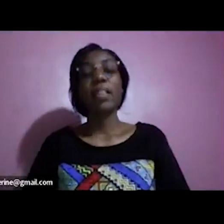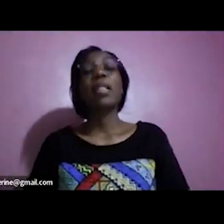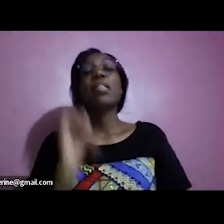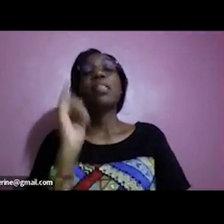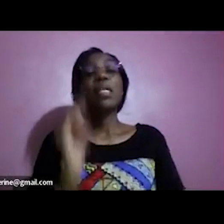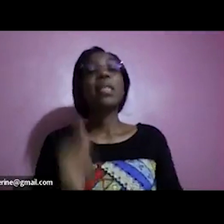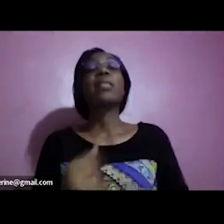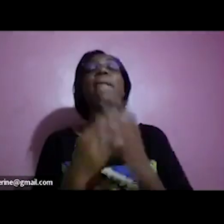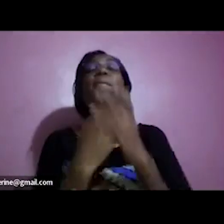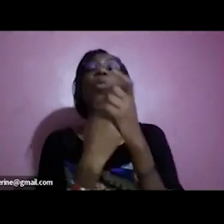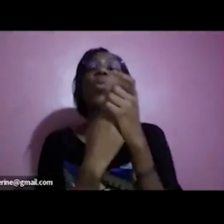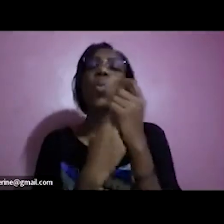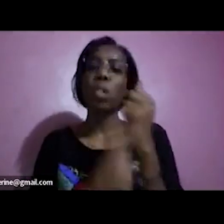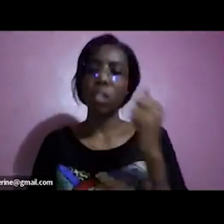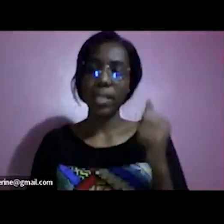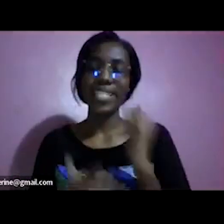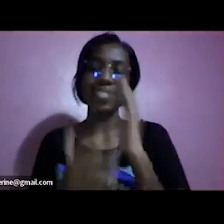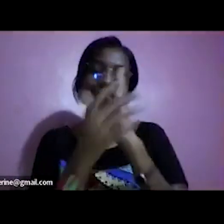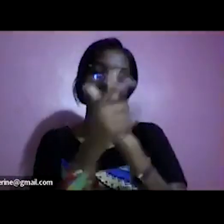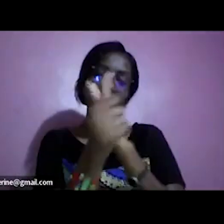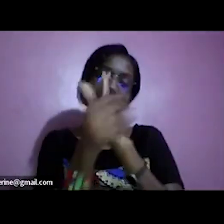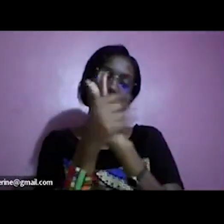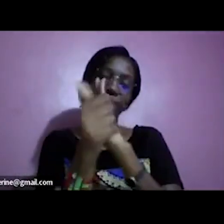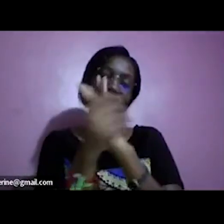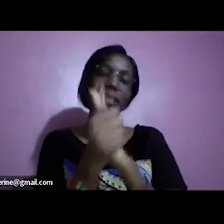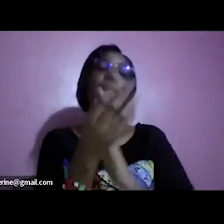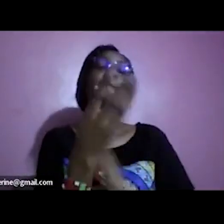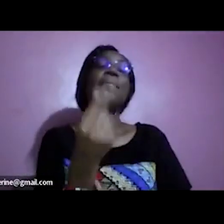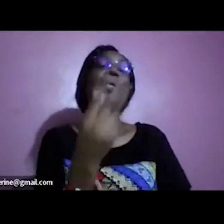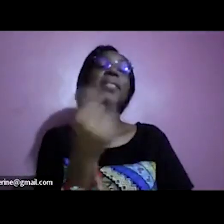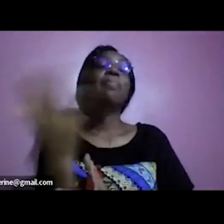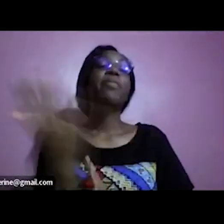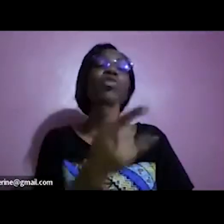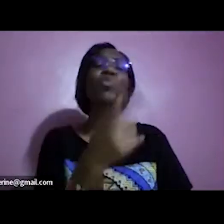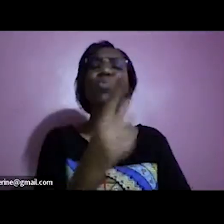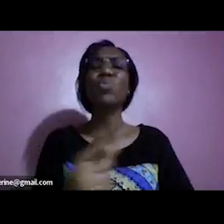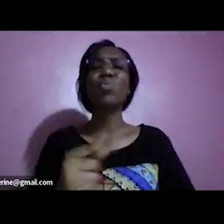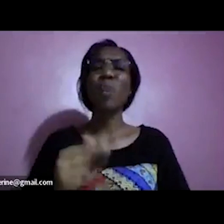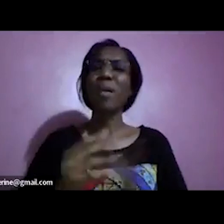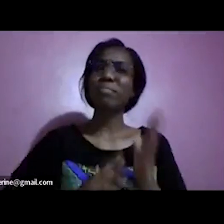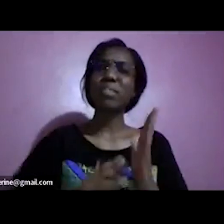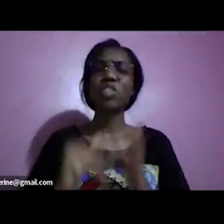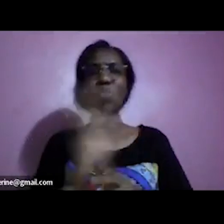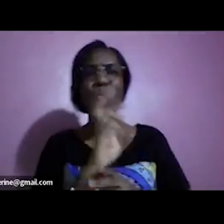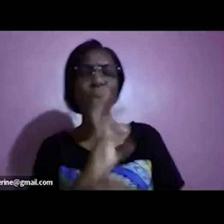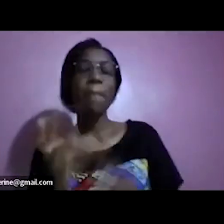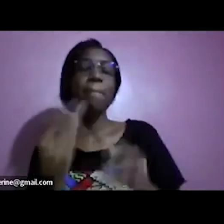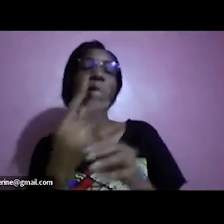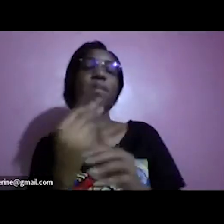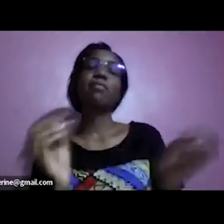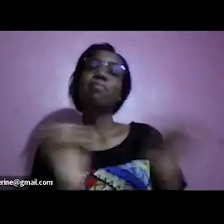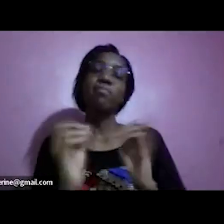skill will bring you money don't just money they don't just money they don't we don't look for money money is made